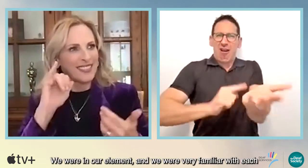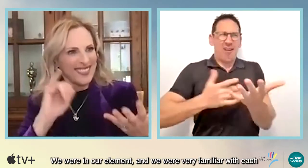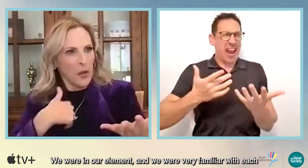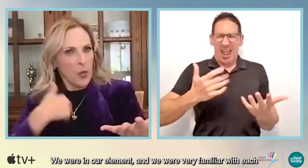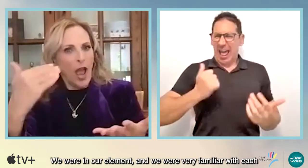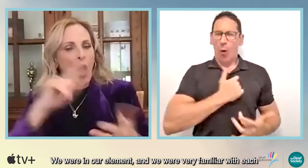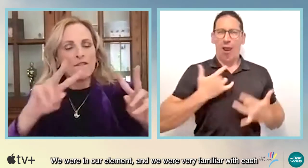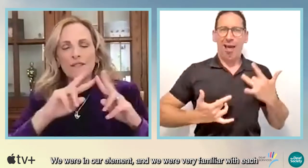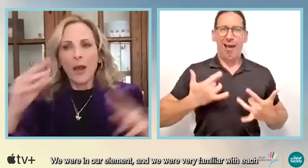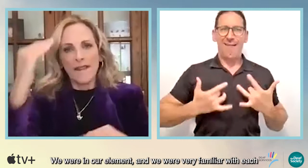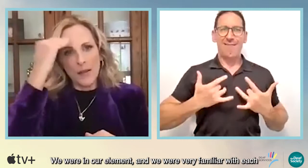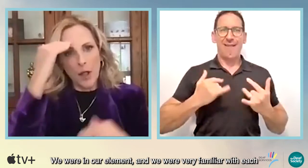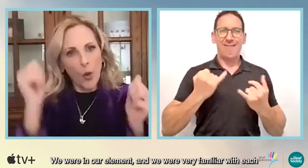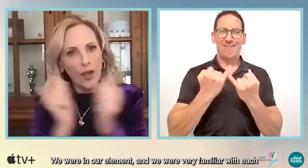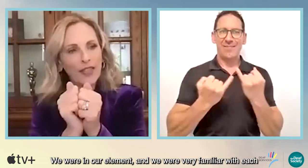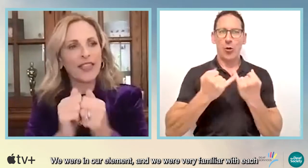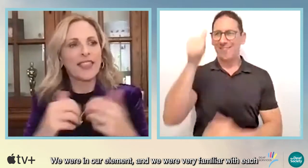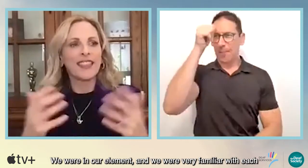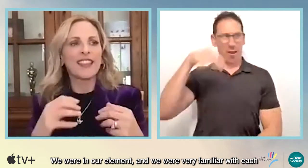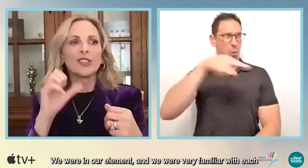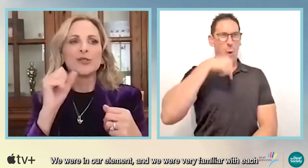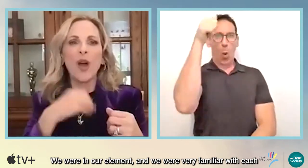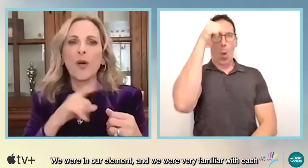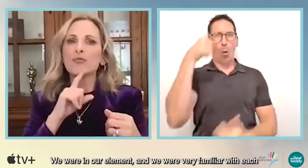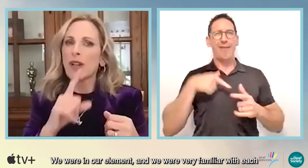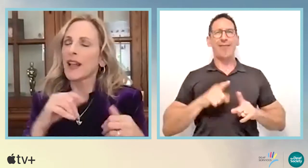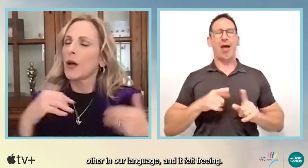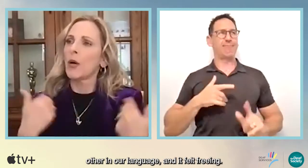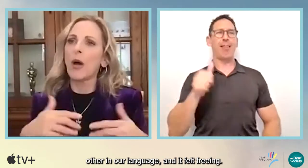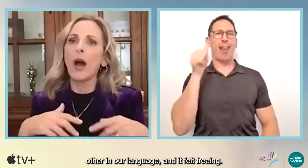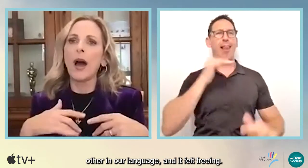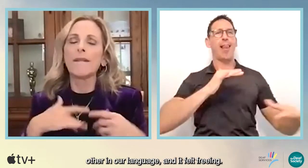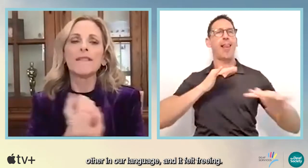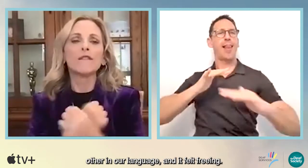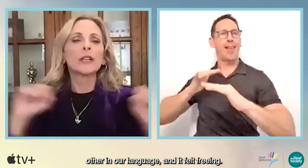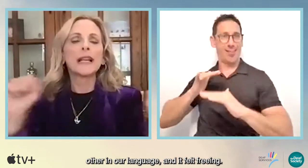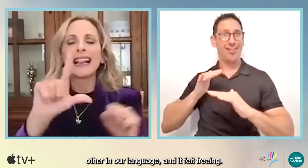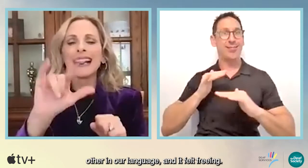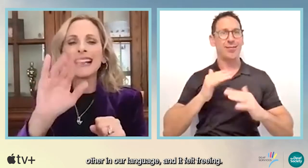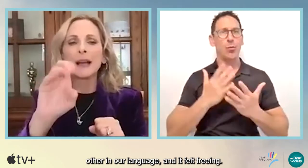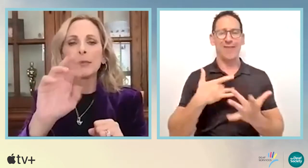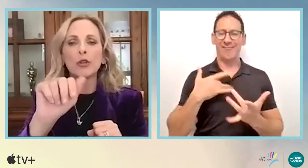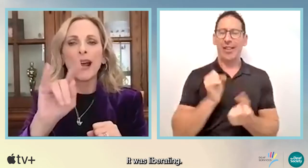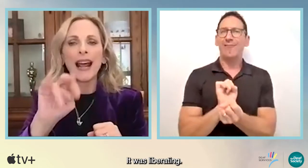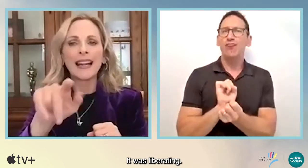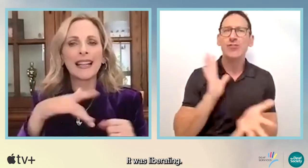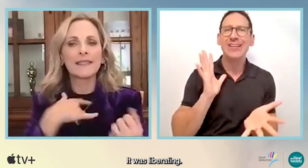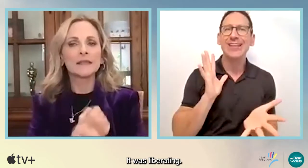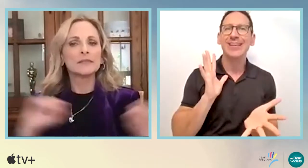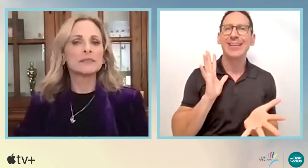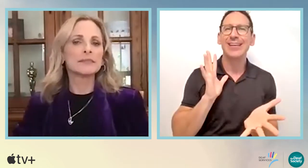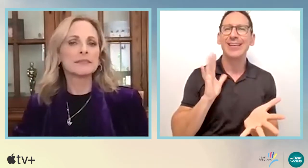our element and we were very familiar with each other in our language and it felt freeing. It was